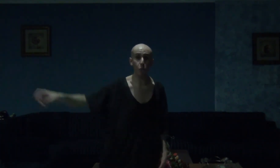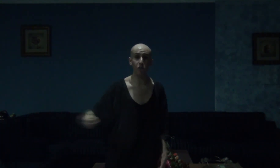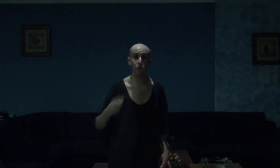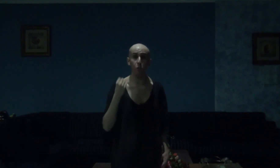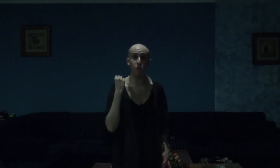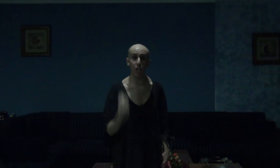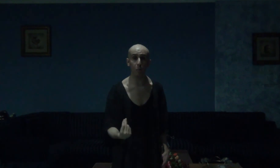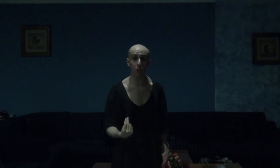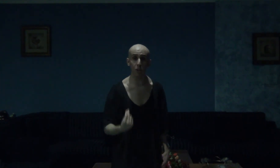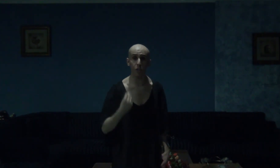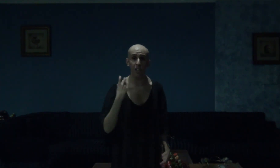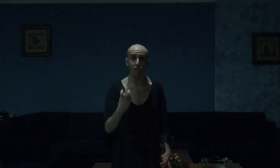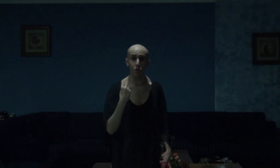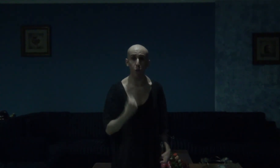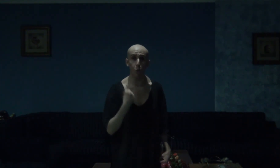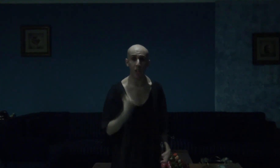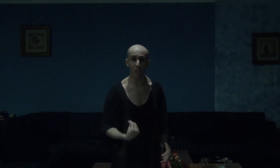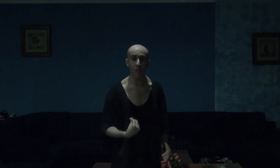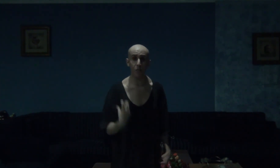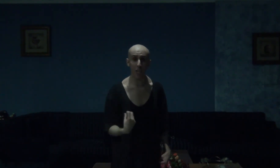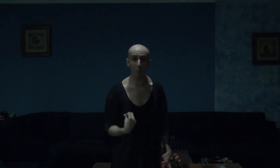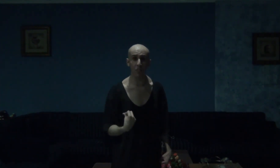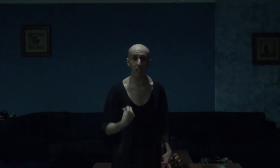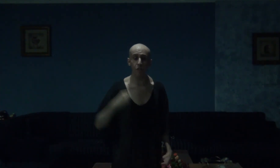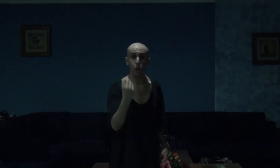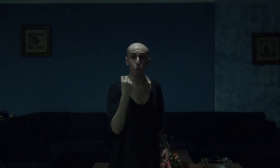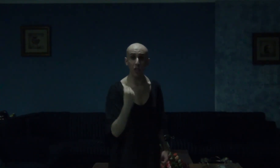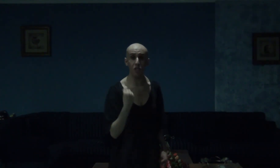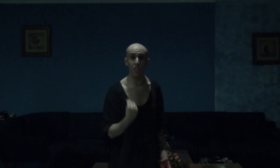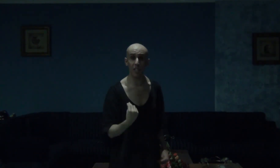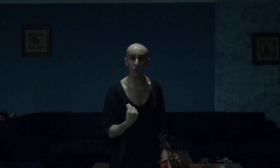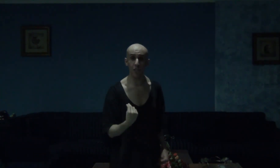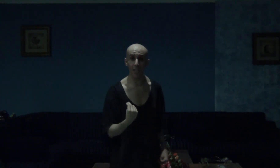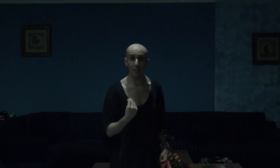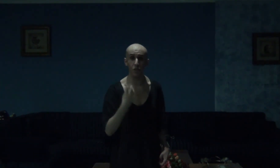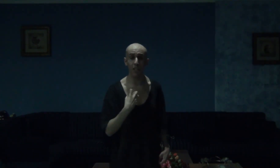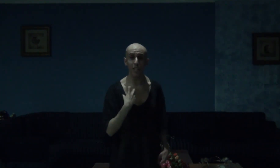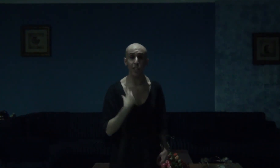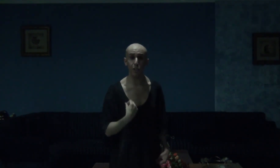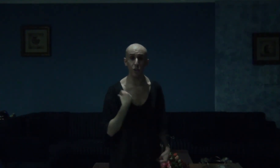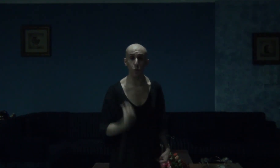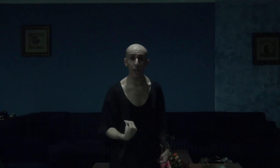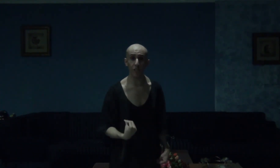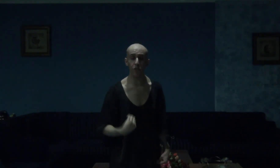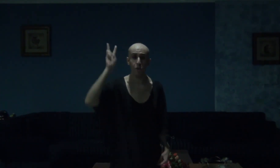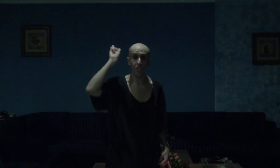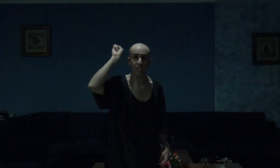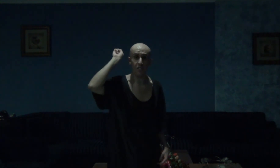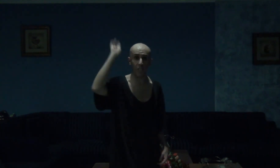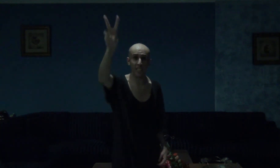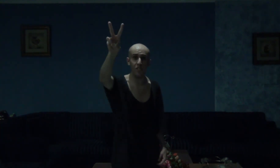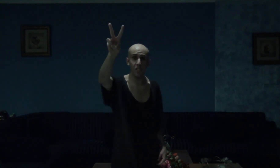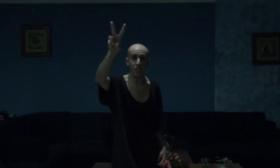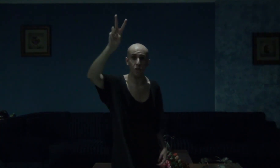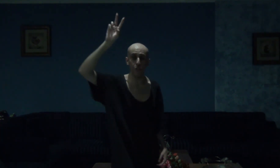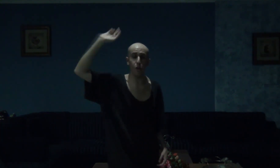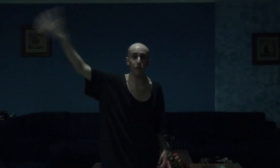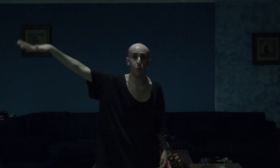was so damn good and so well adapted it was guys and gals and i cannot wait to see the second season of the